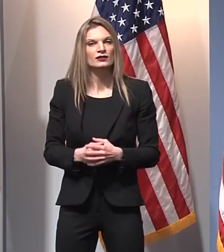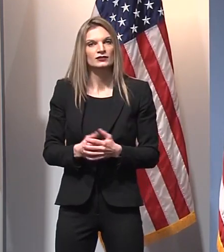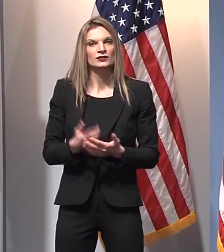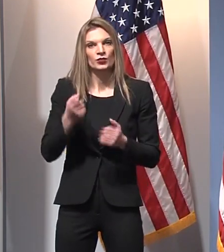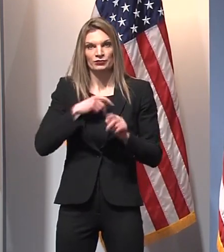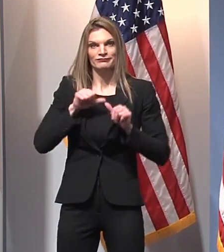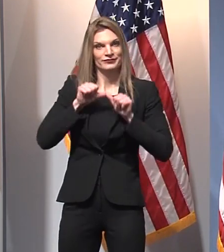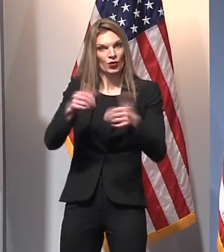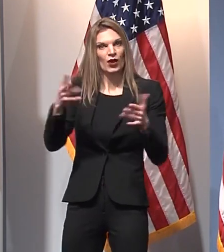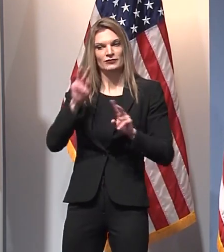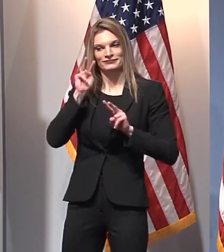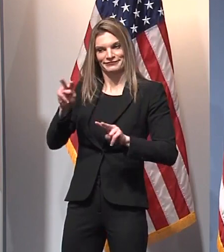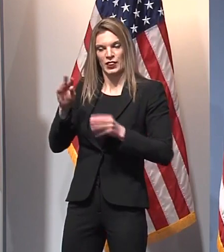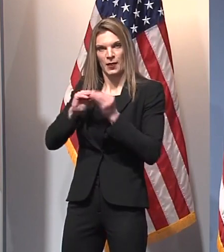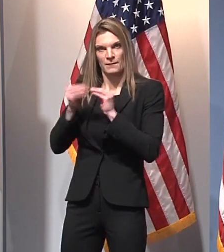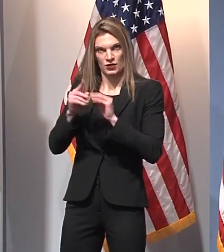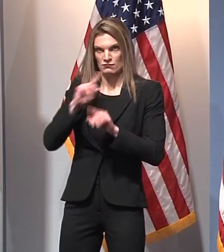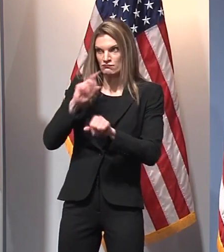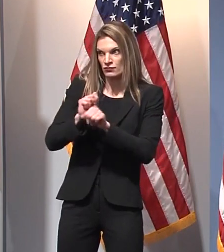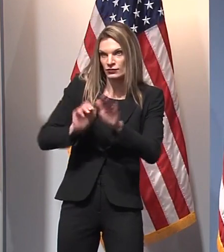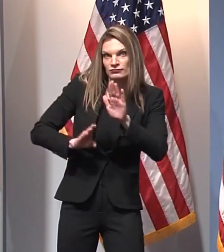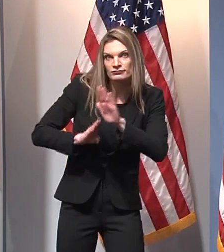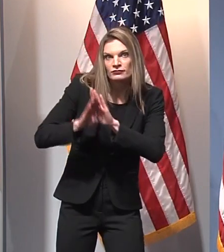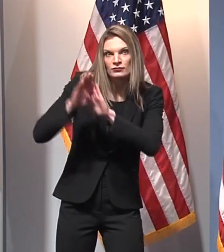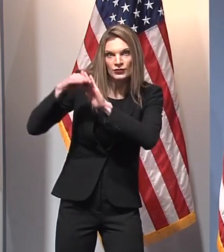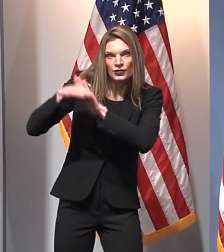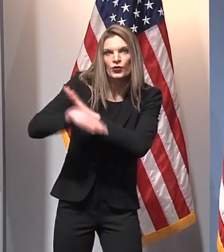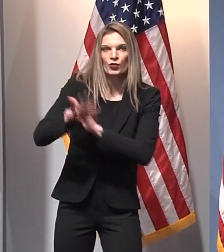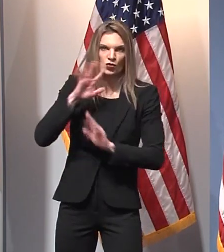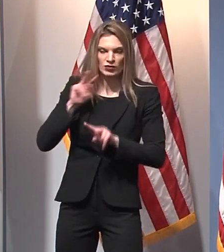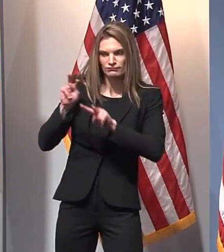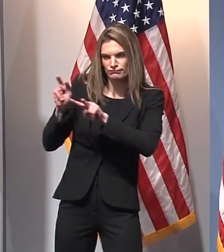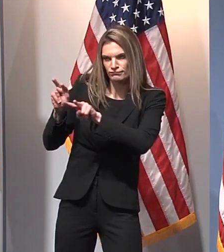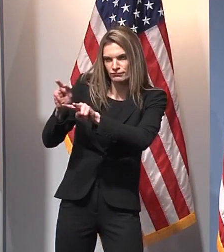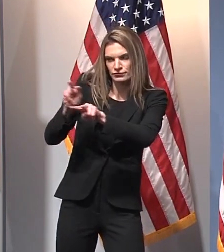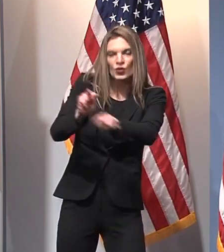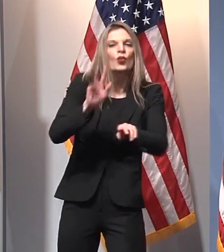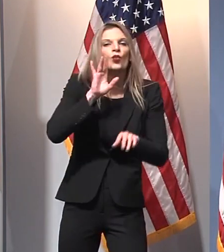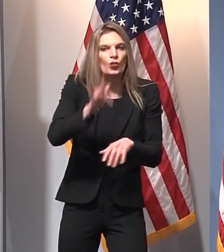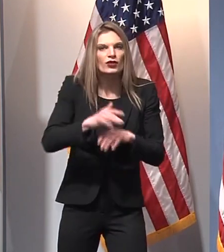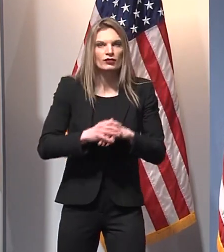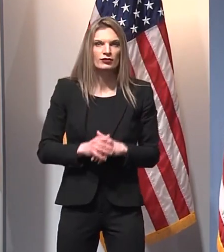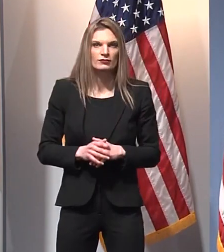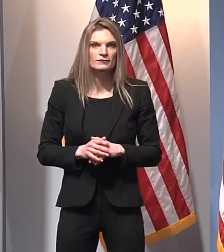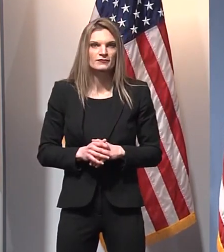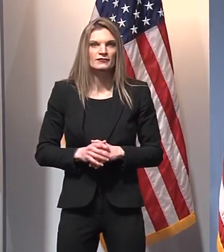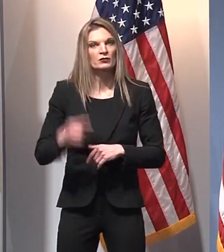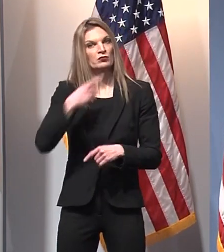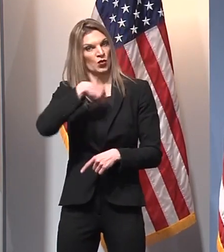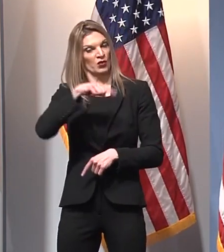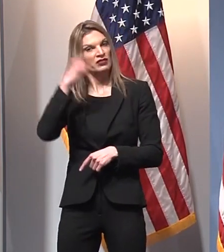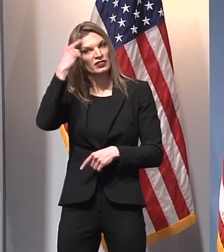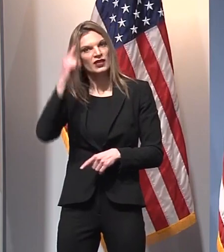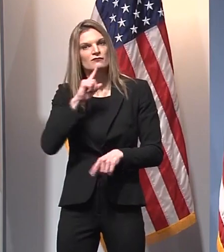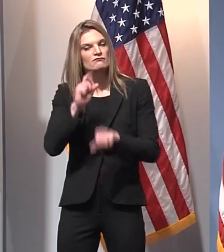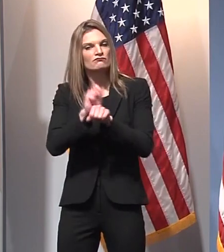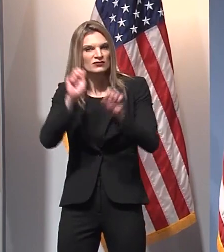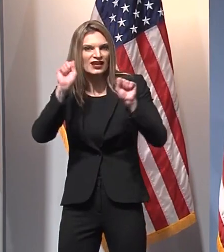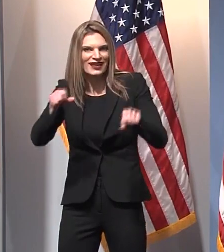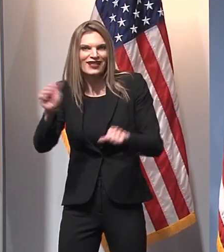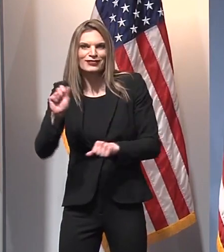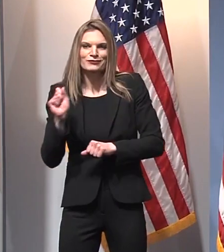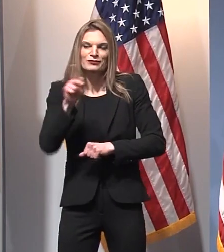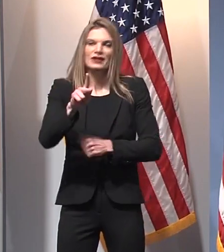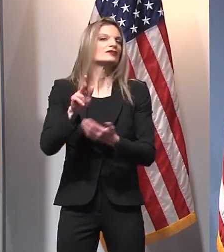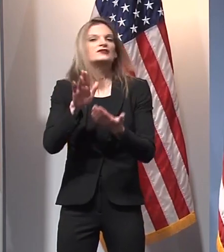to watch the numbers. We'll continue to watch our cases, but we do think that there is a way for athletes to be able to participate in